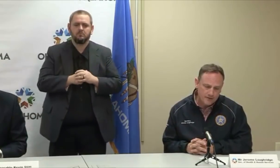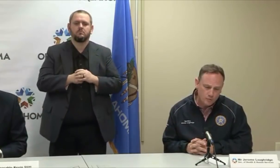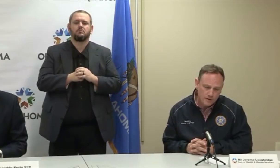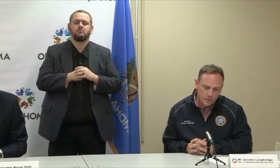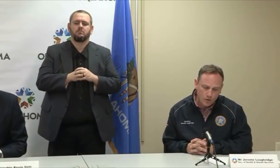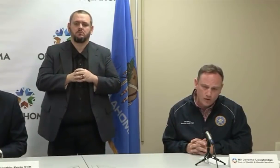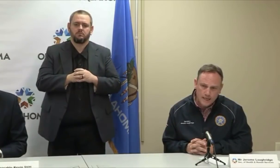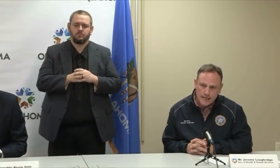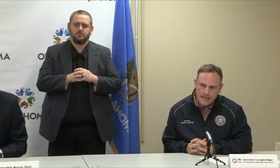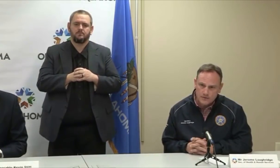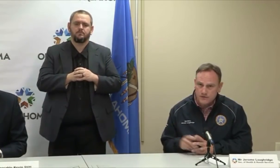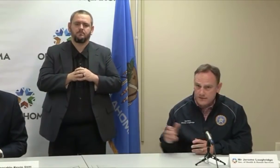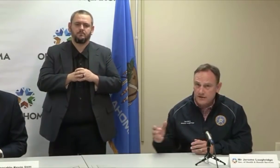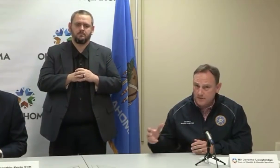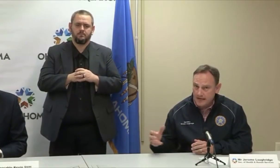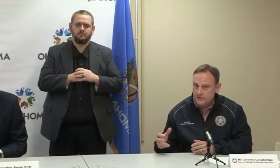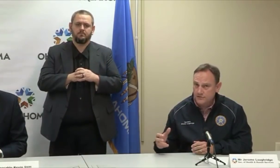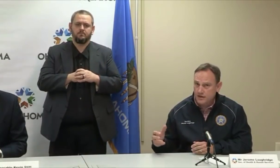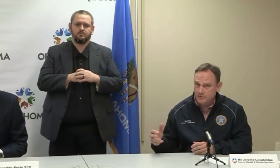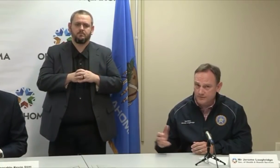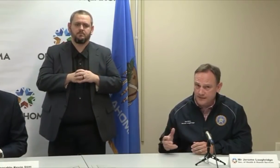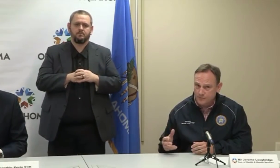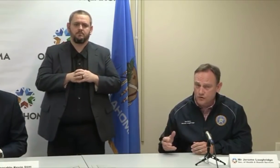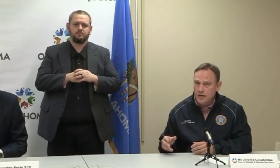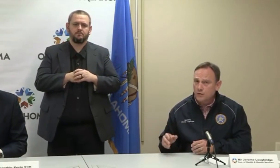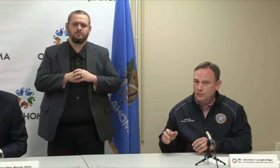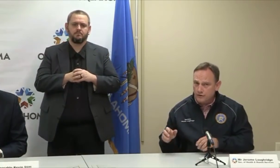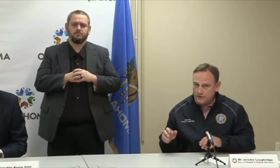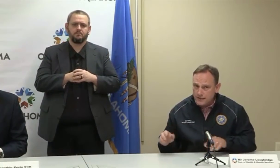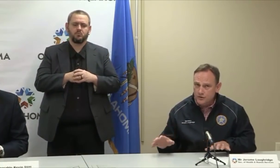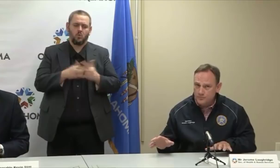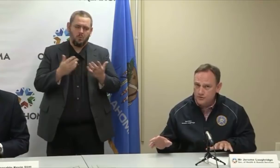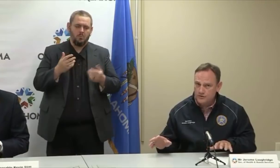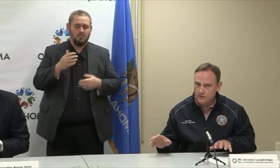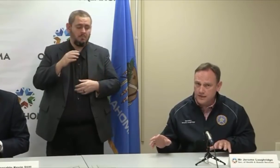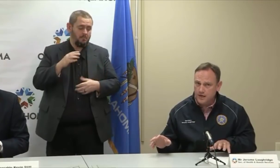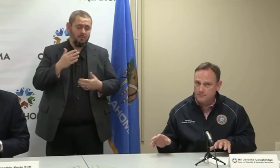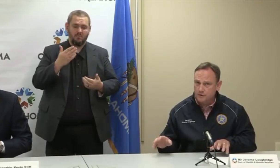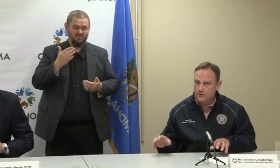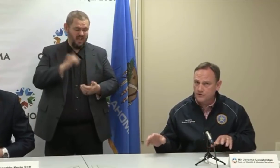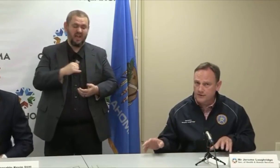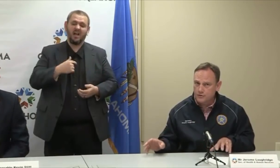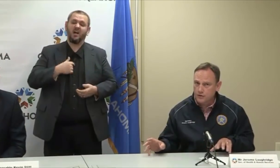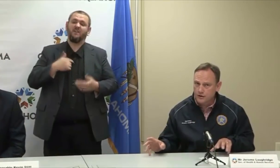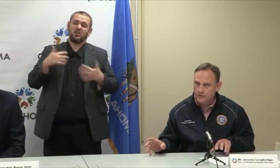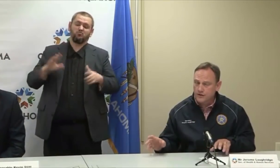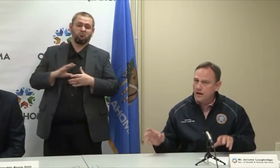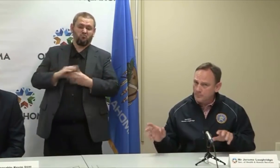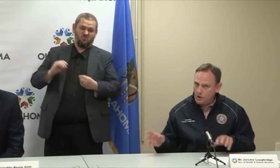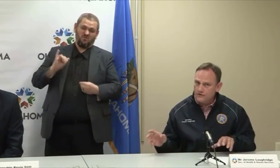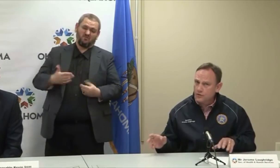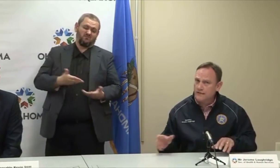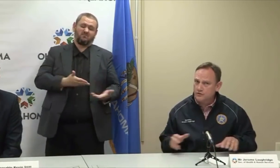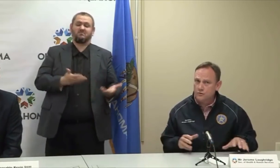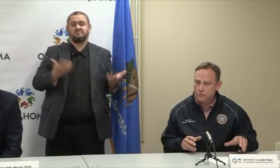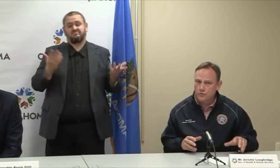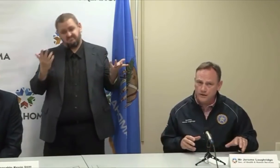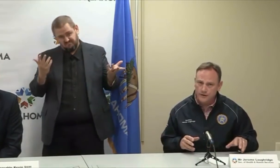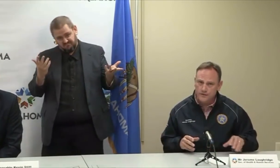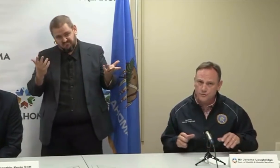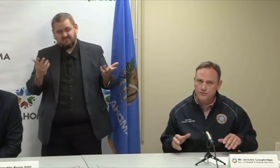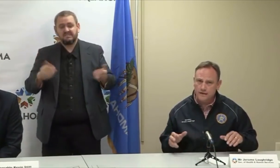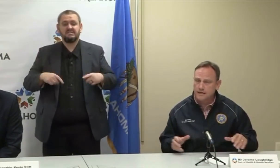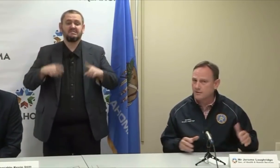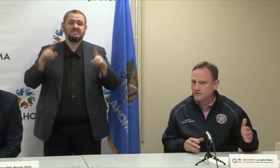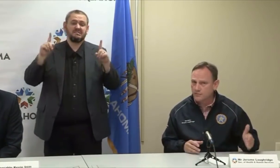I think that we will, as testing capacity becomes available, we will continue to push those out, both into the metro areas but also into rural